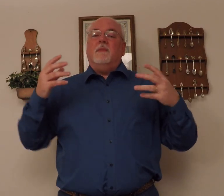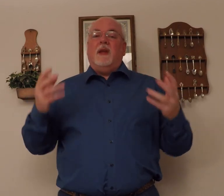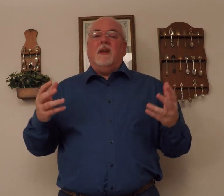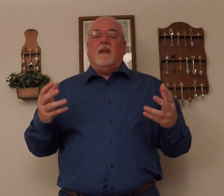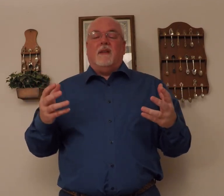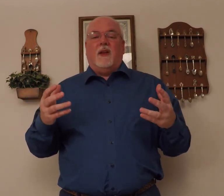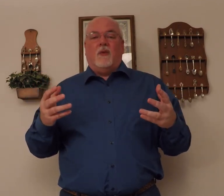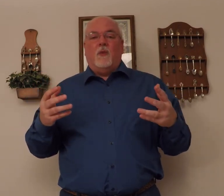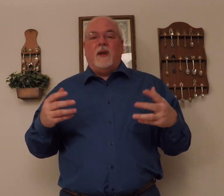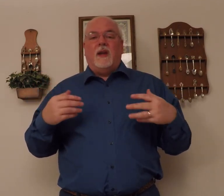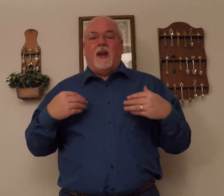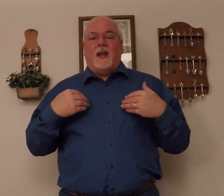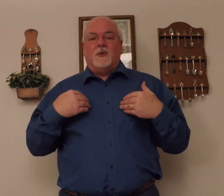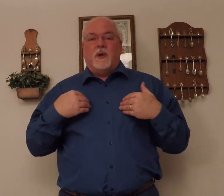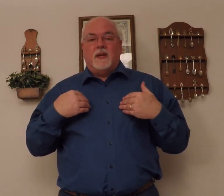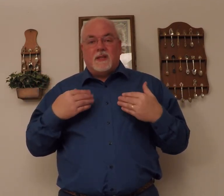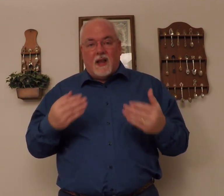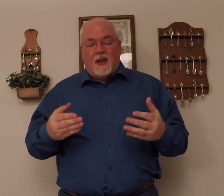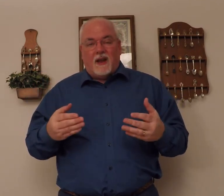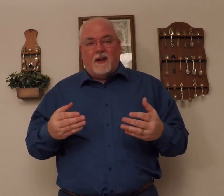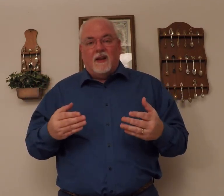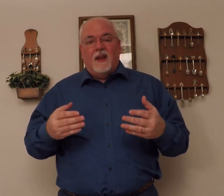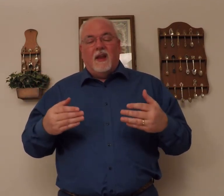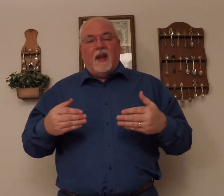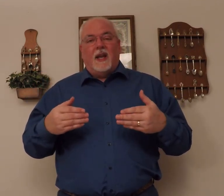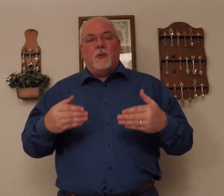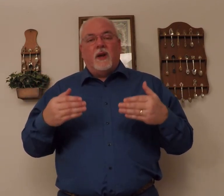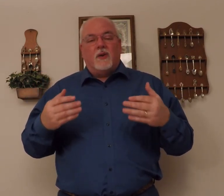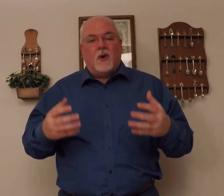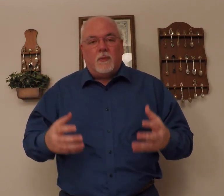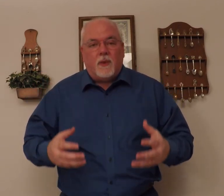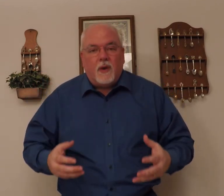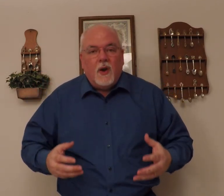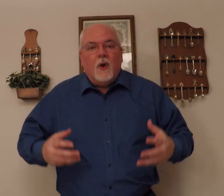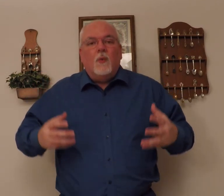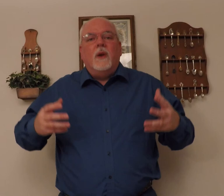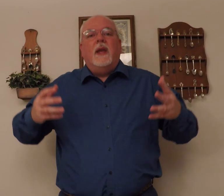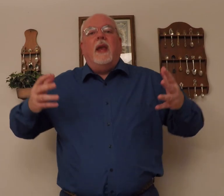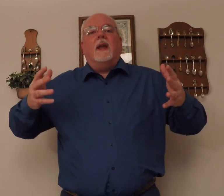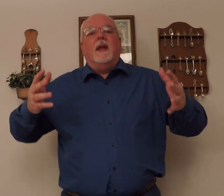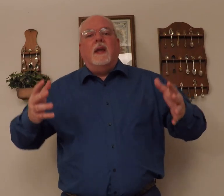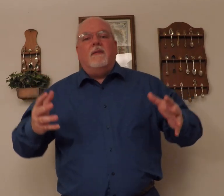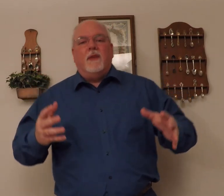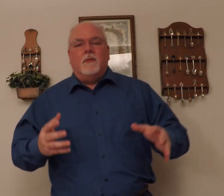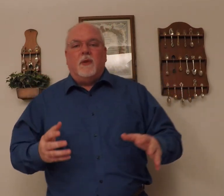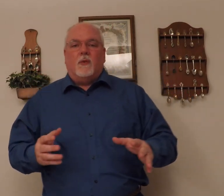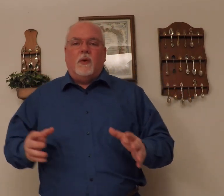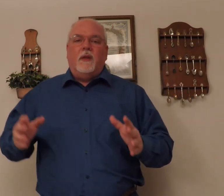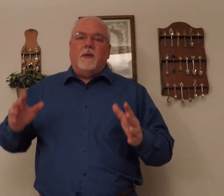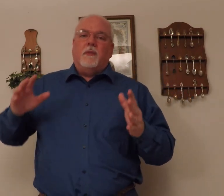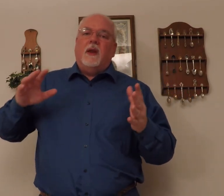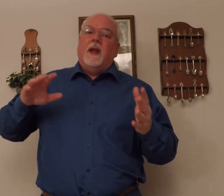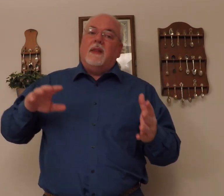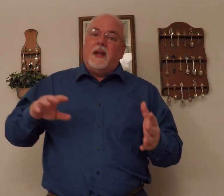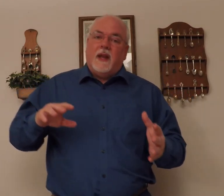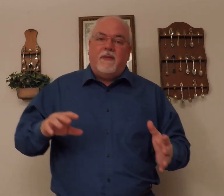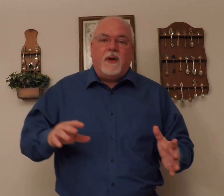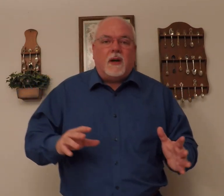a meme that we, as we sign, and as we interpret, we can't give them the rhythm. They definitely